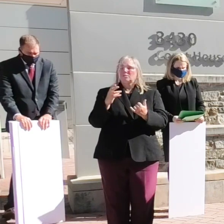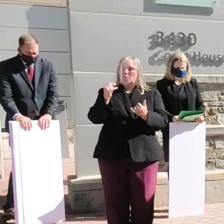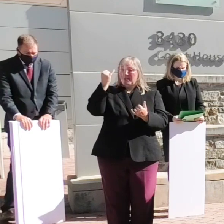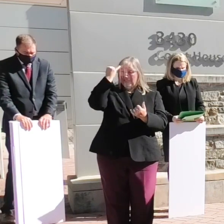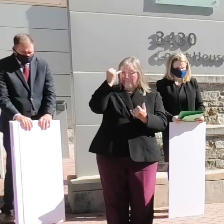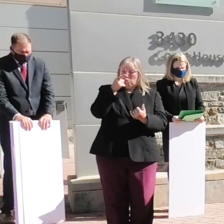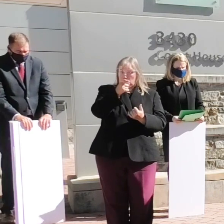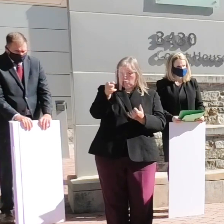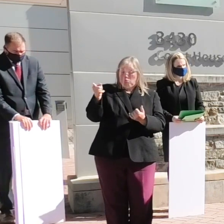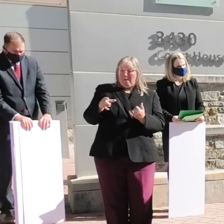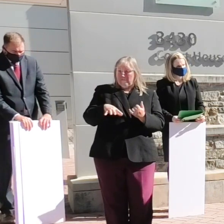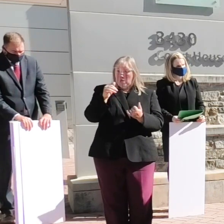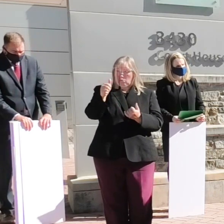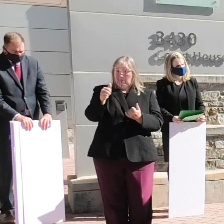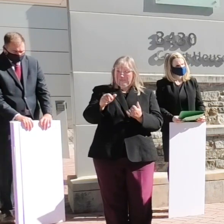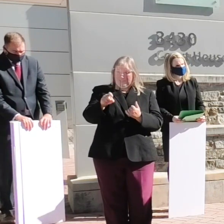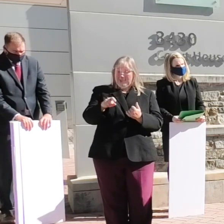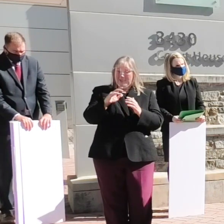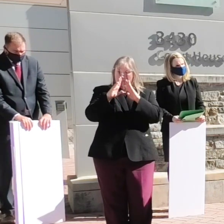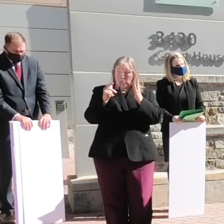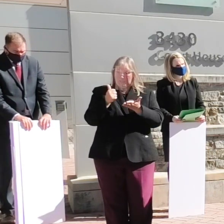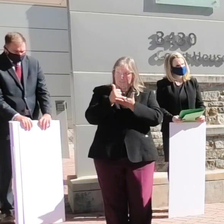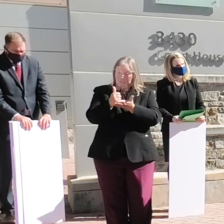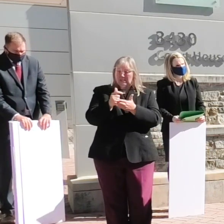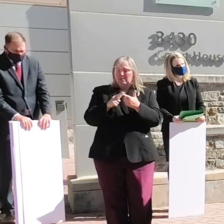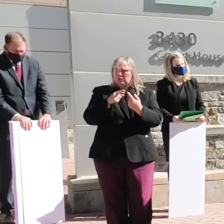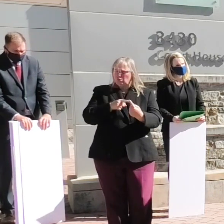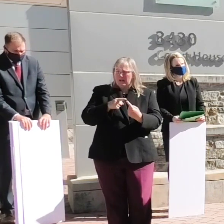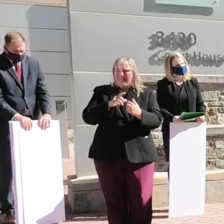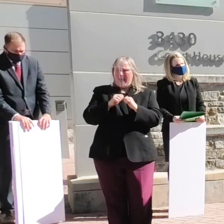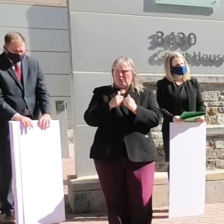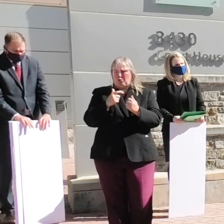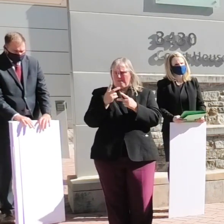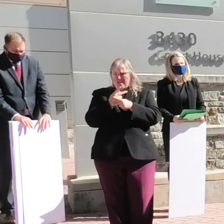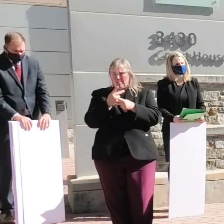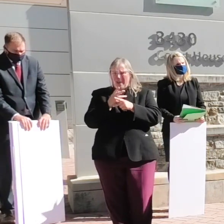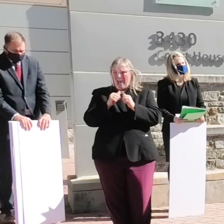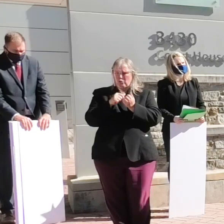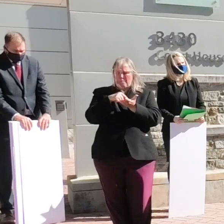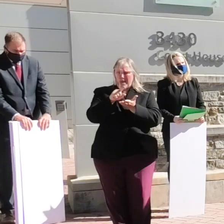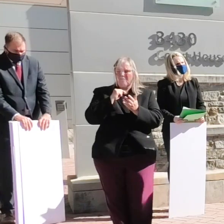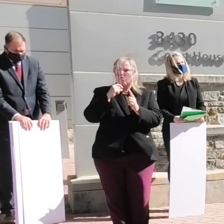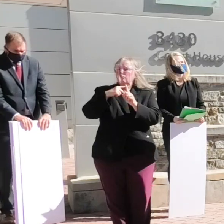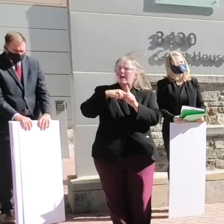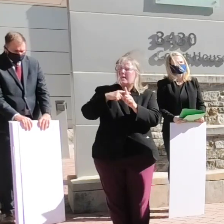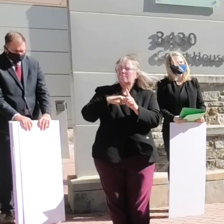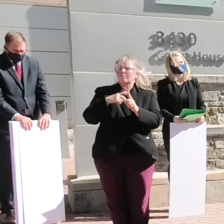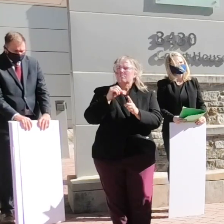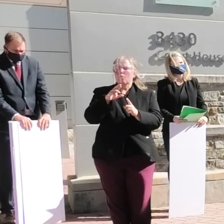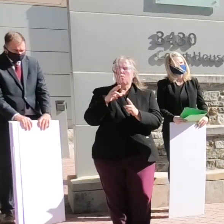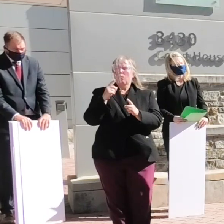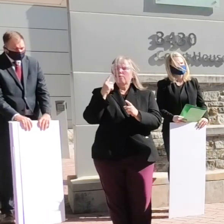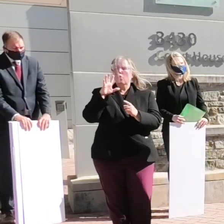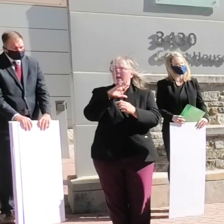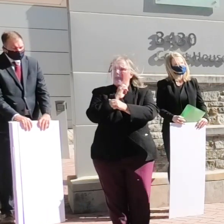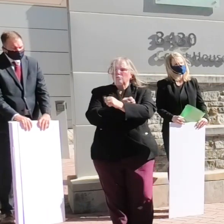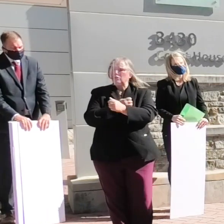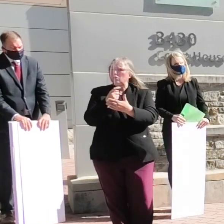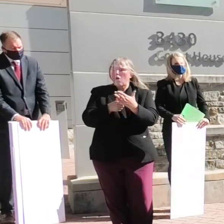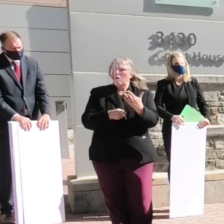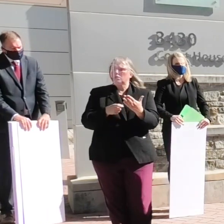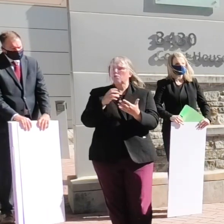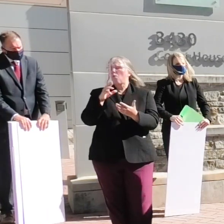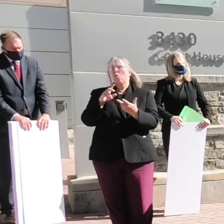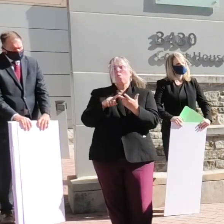needing housing assistance struggling how to pick to figure out how to pay for your rent or for your energy costs